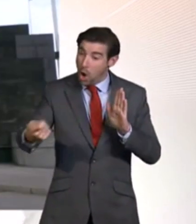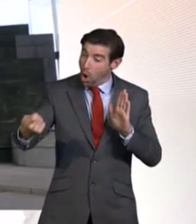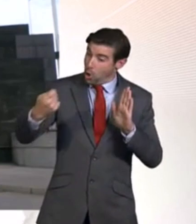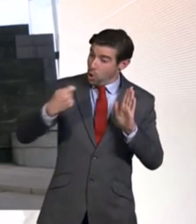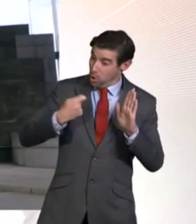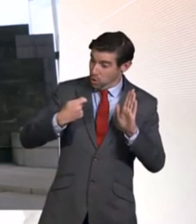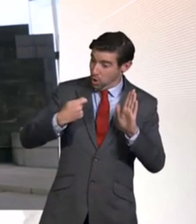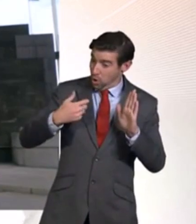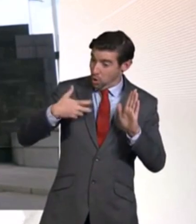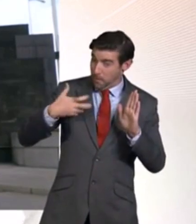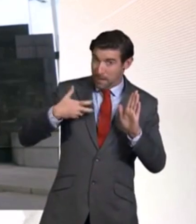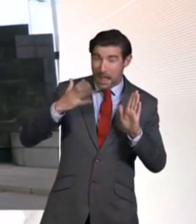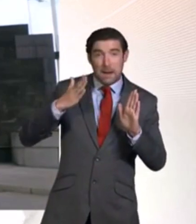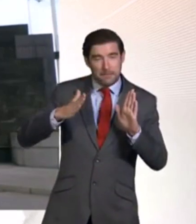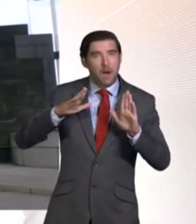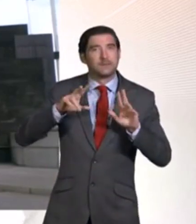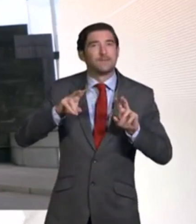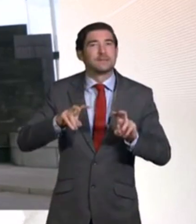for us. Lorna.